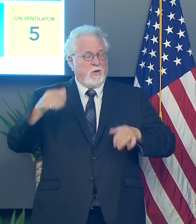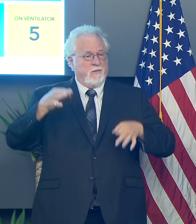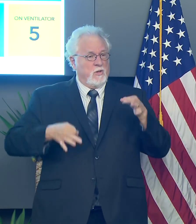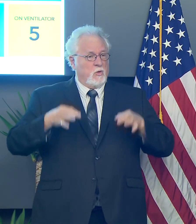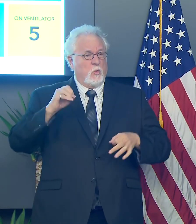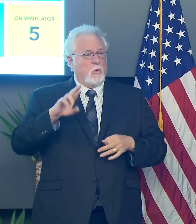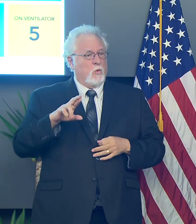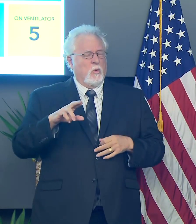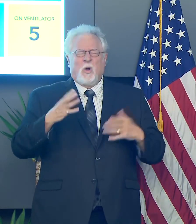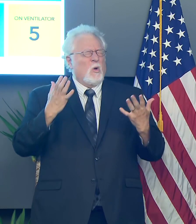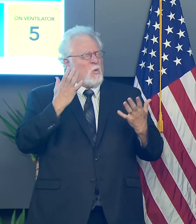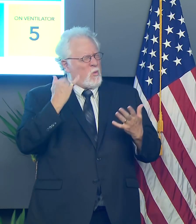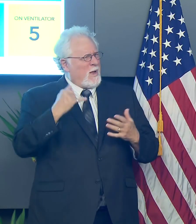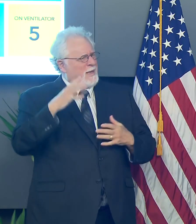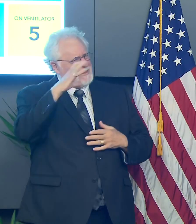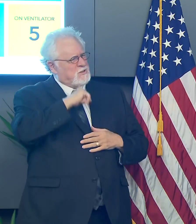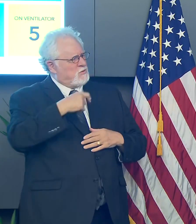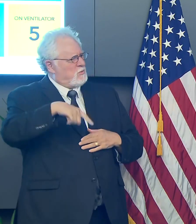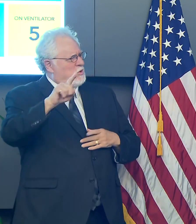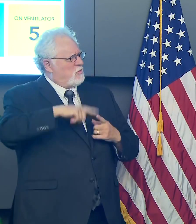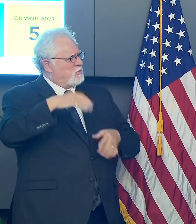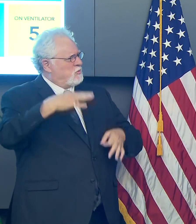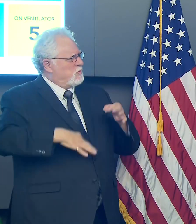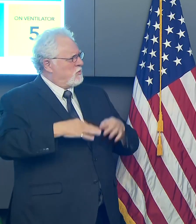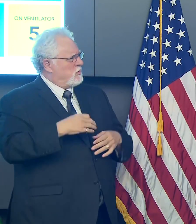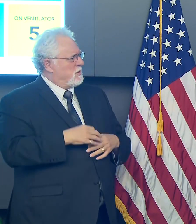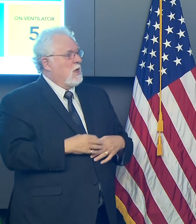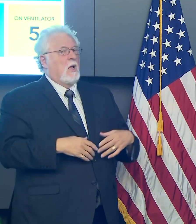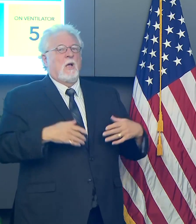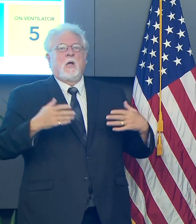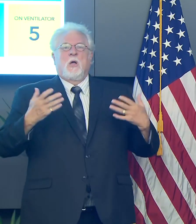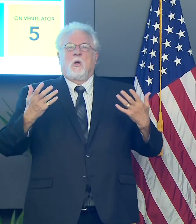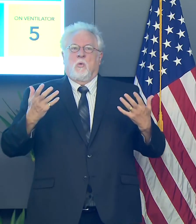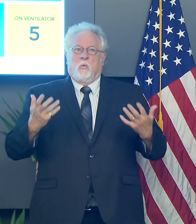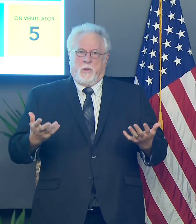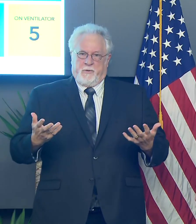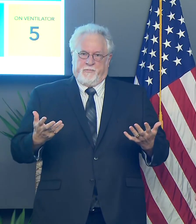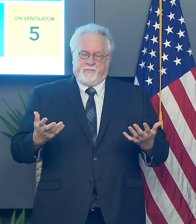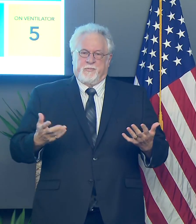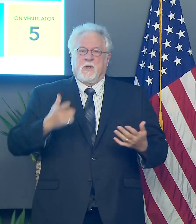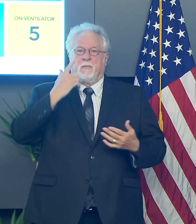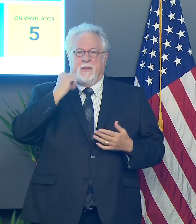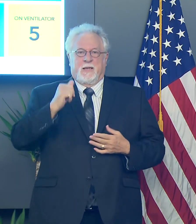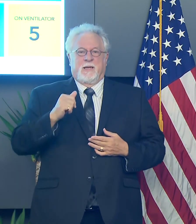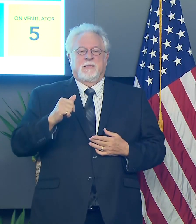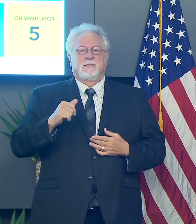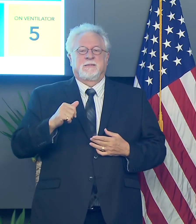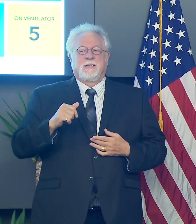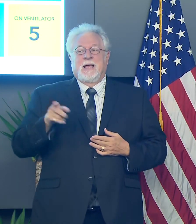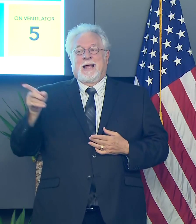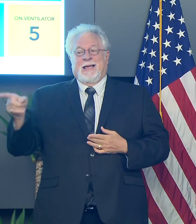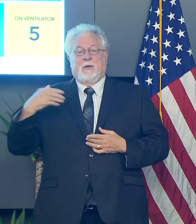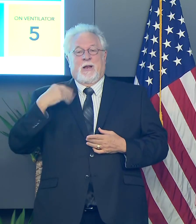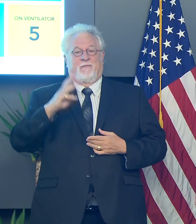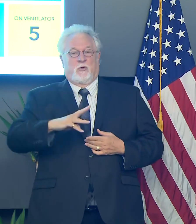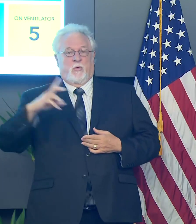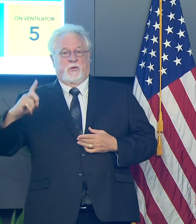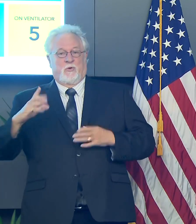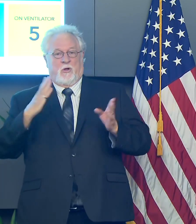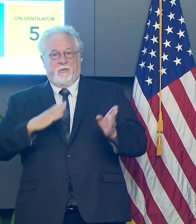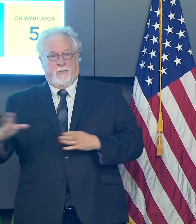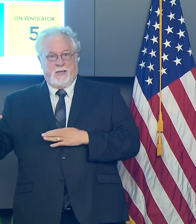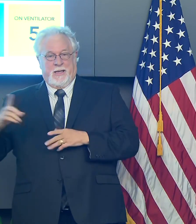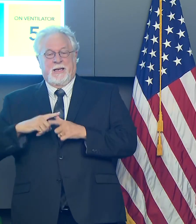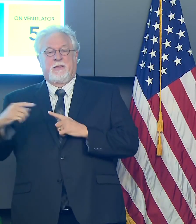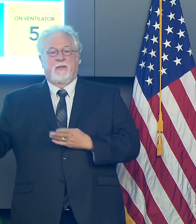Or, mean, why are you assuming it has to go to the courts? Well, because he would have to withdraw that plan and submit